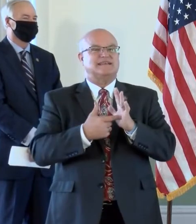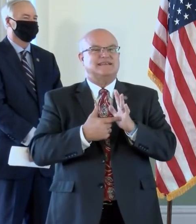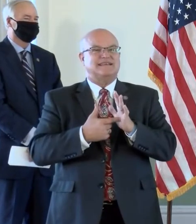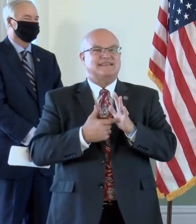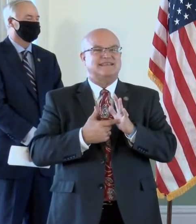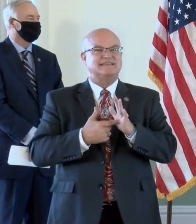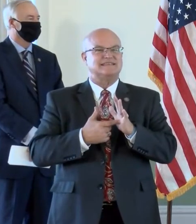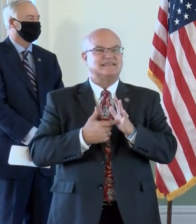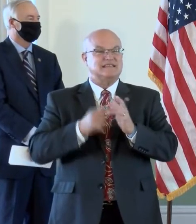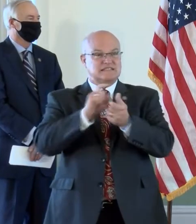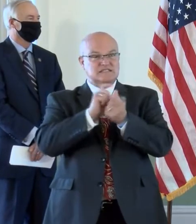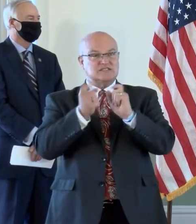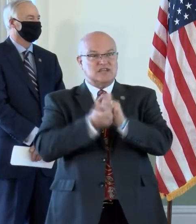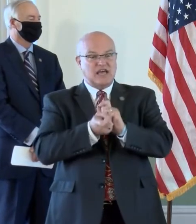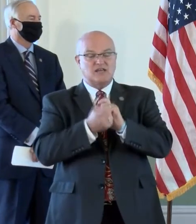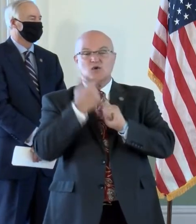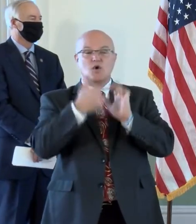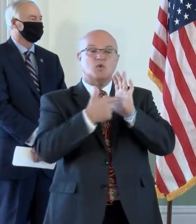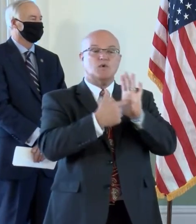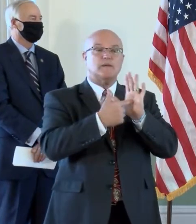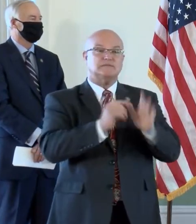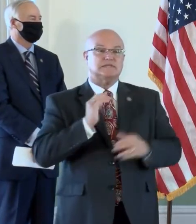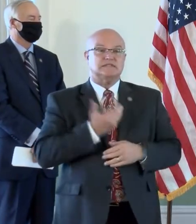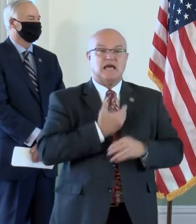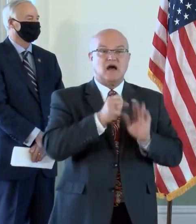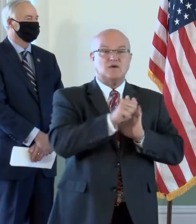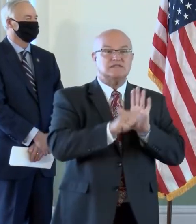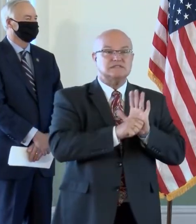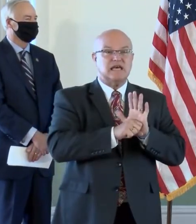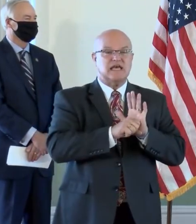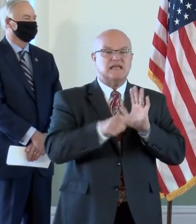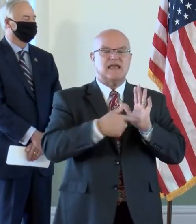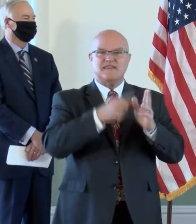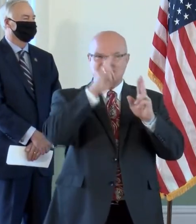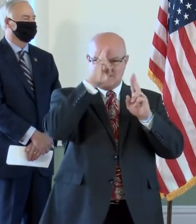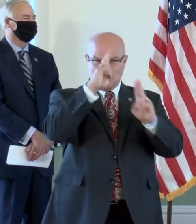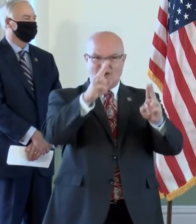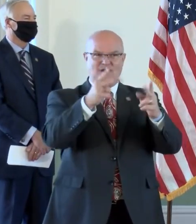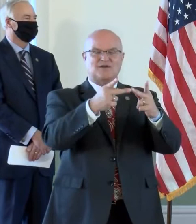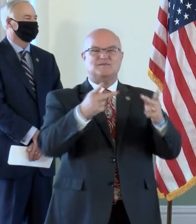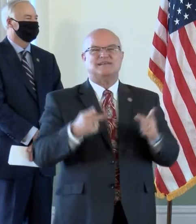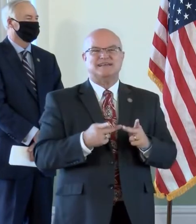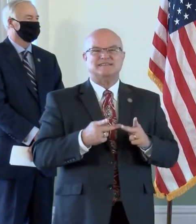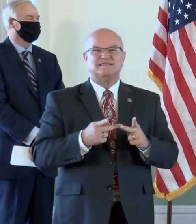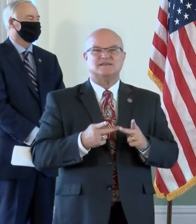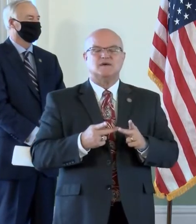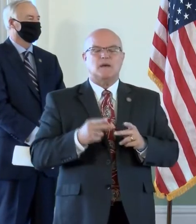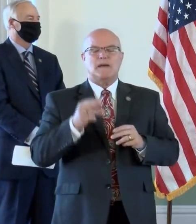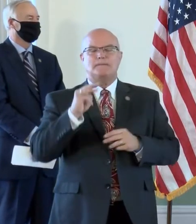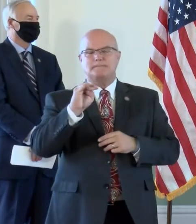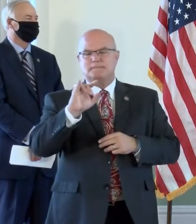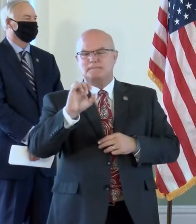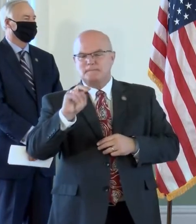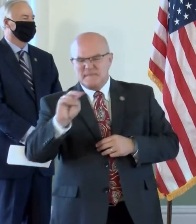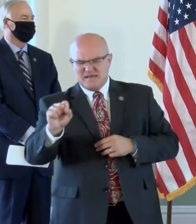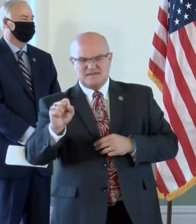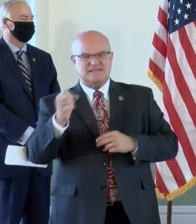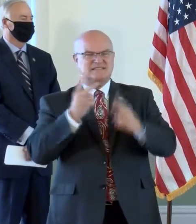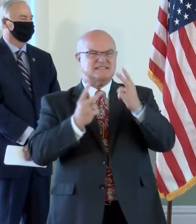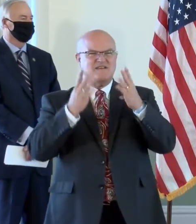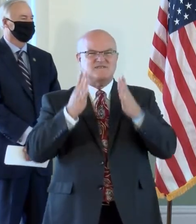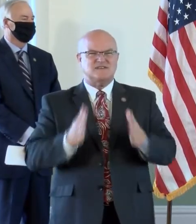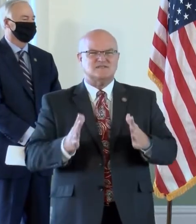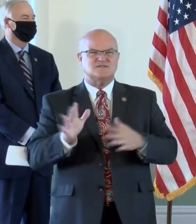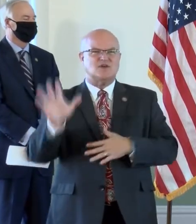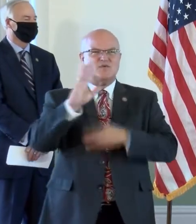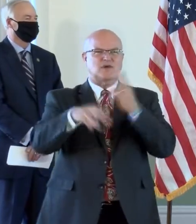to change who represents our state in this honored hall, where millions of visitors from all around the